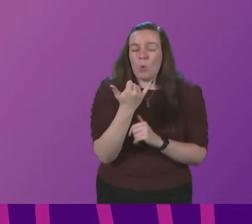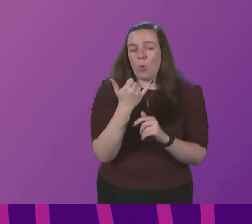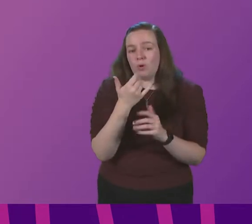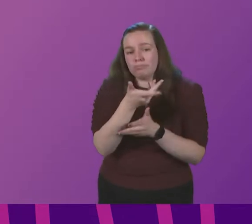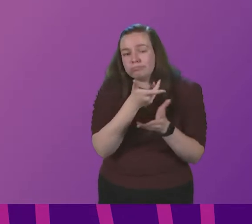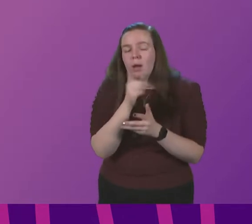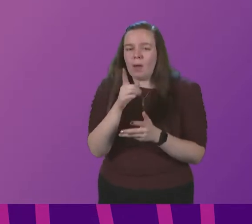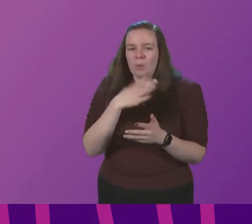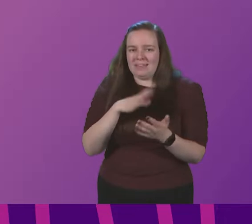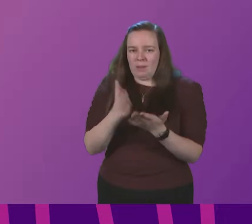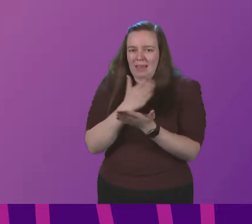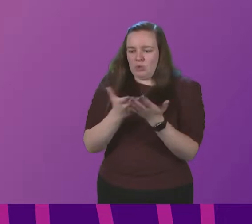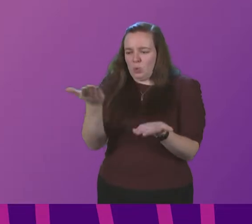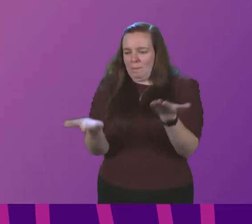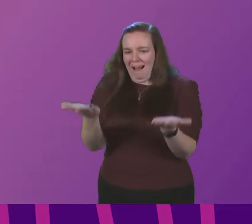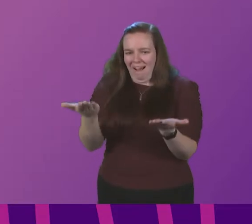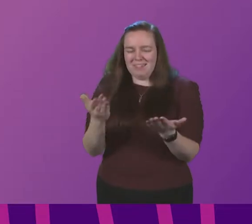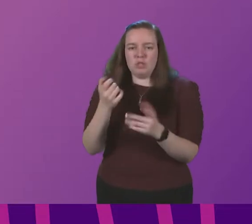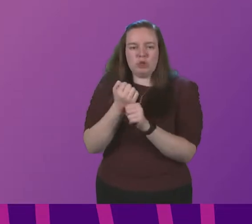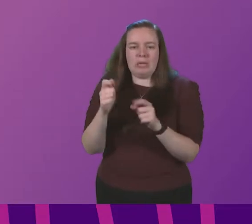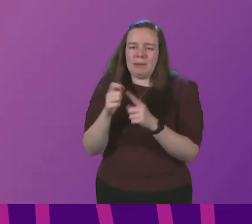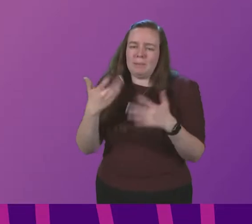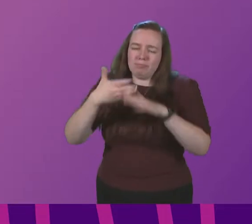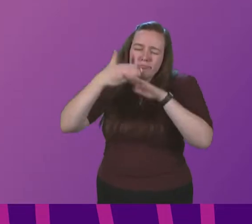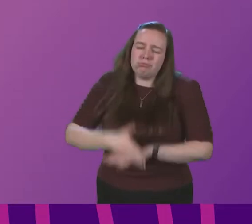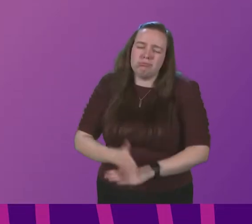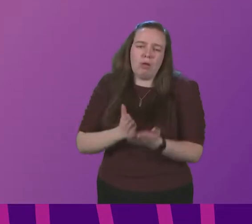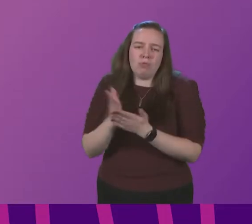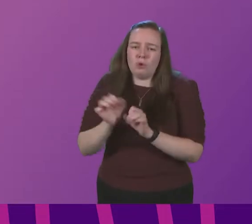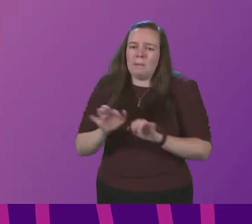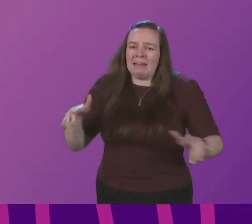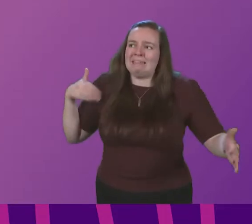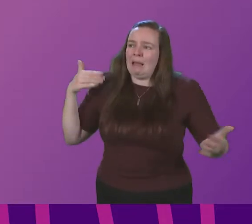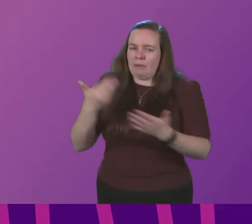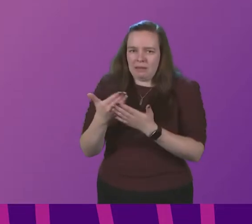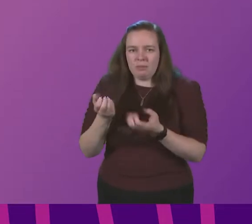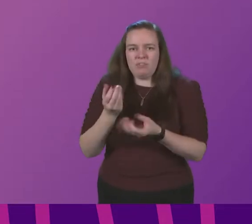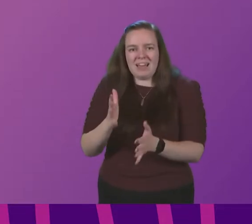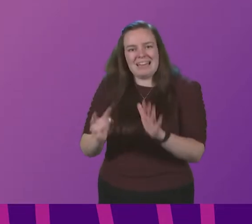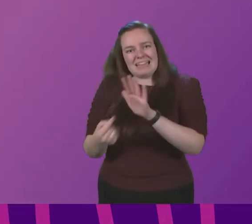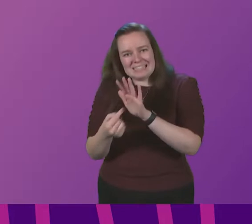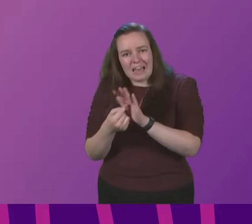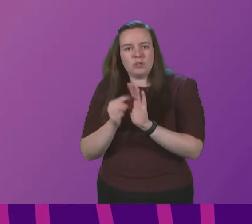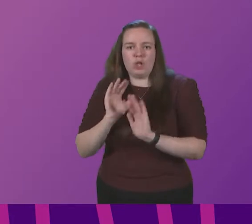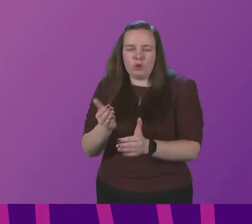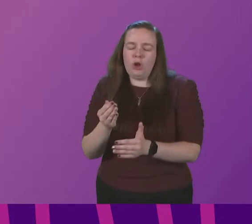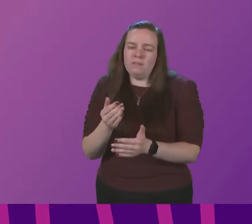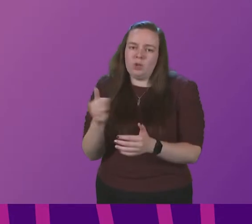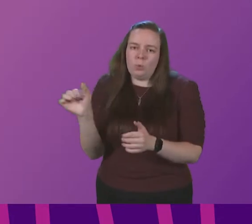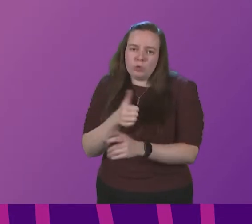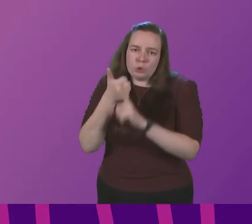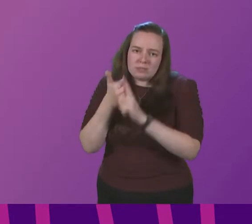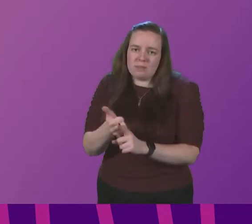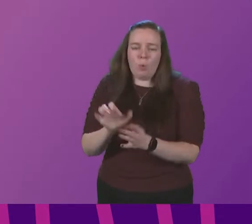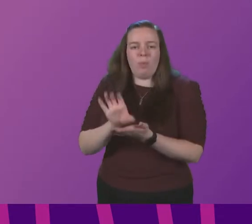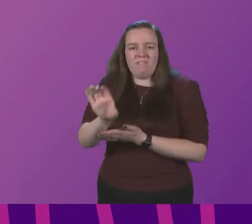that balance is right GPs have been working extremely hard over the course of this pandemic providing essential services and it is right that we support them with this